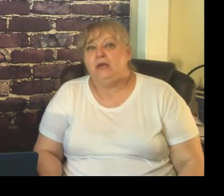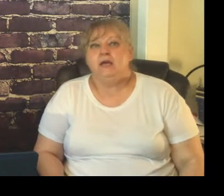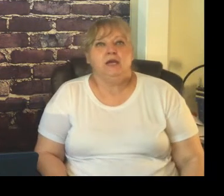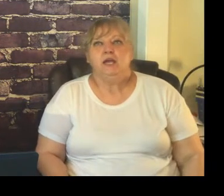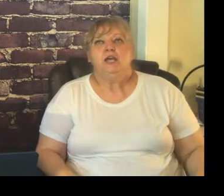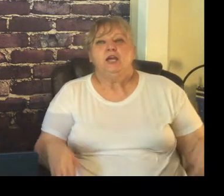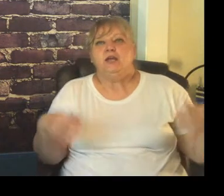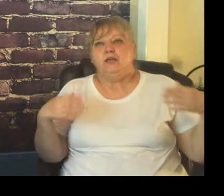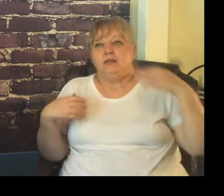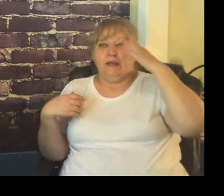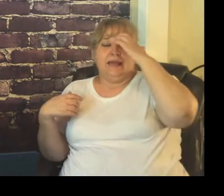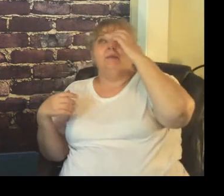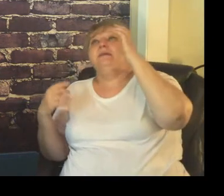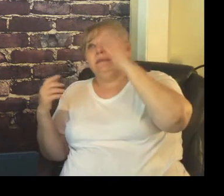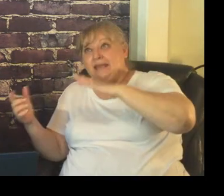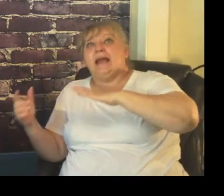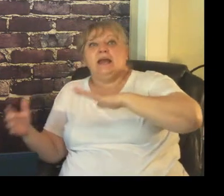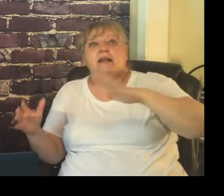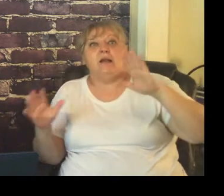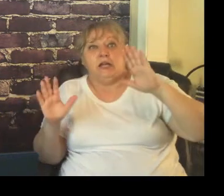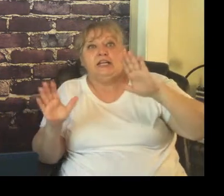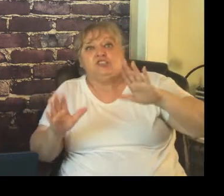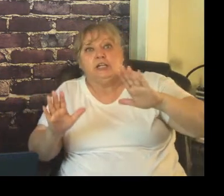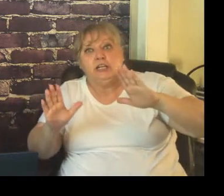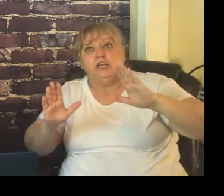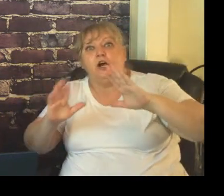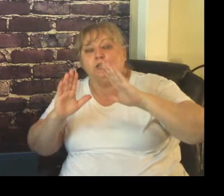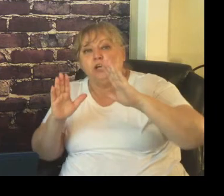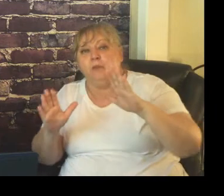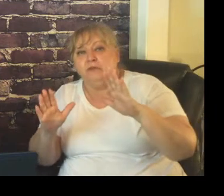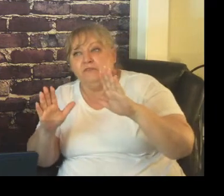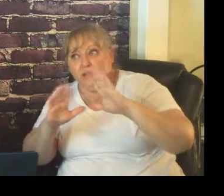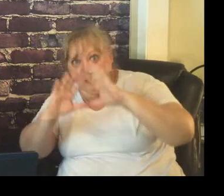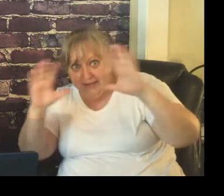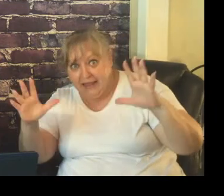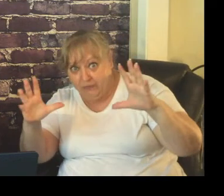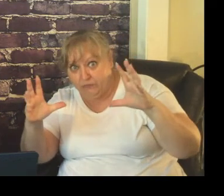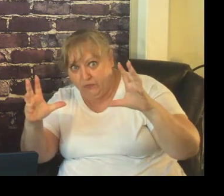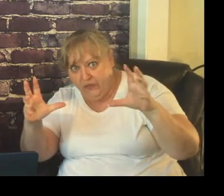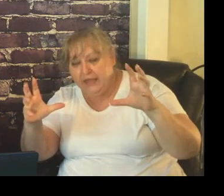then model it yeah and crystal clear on top of that thing